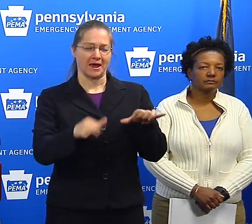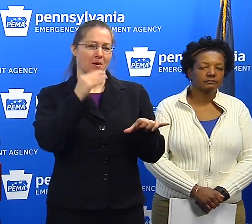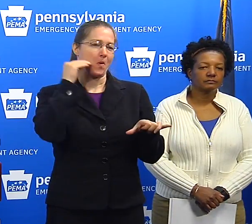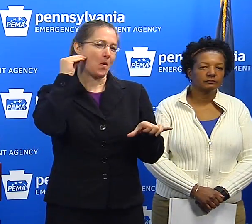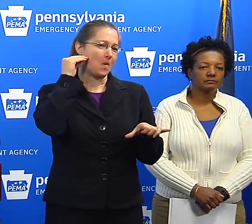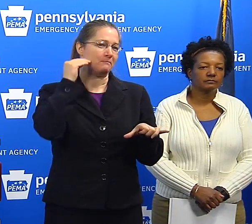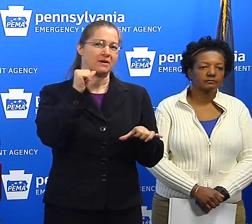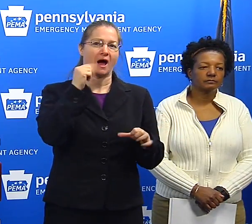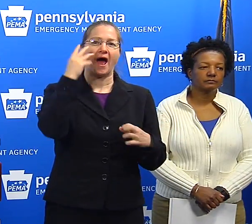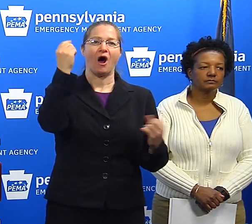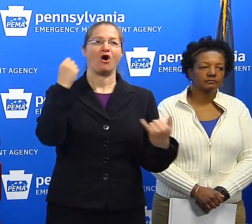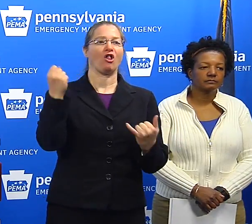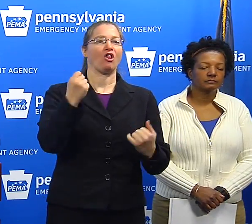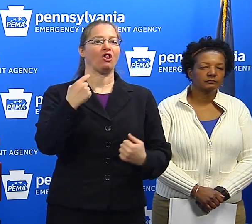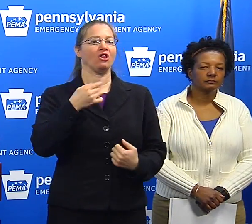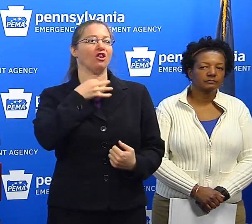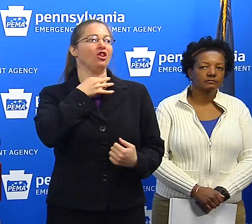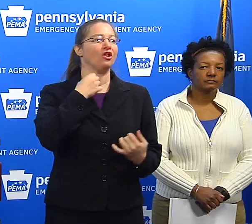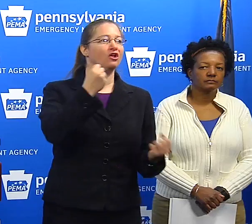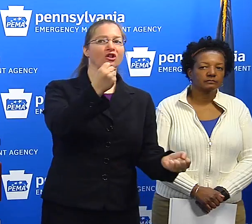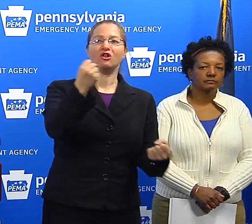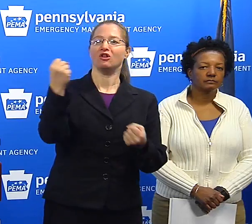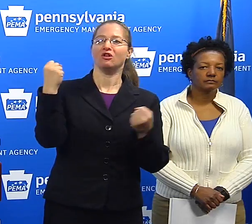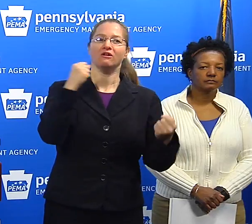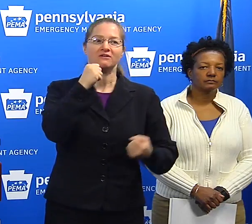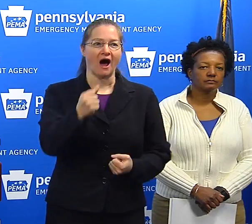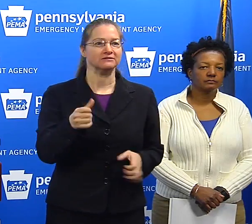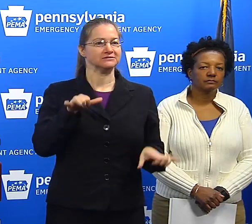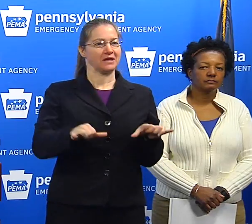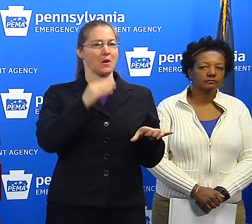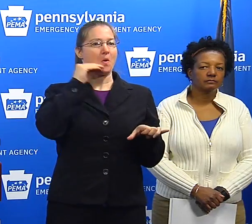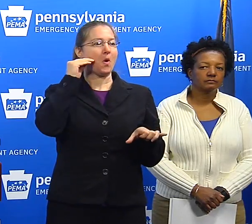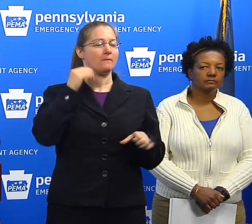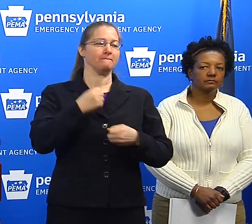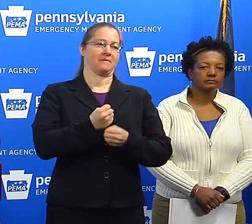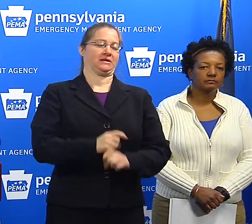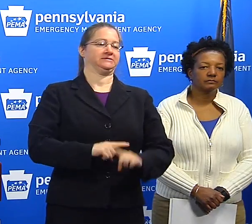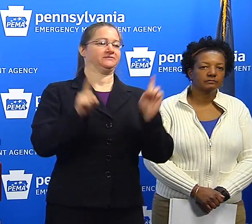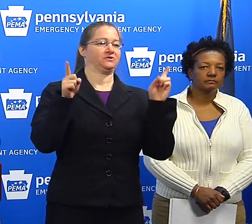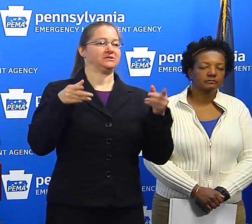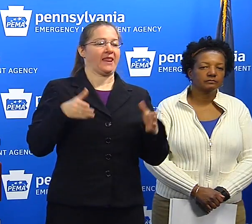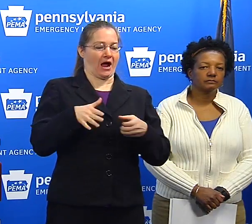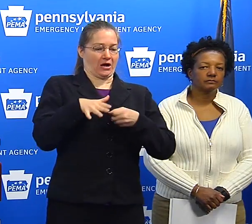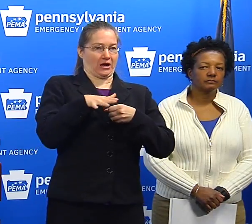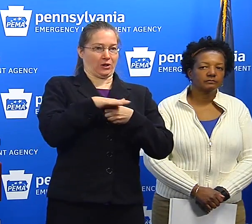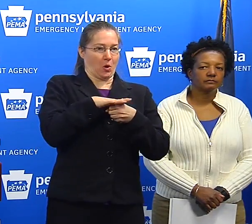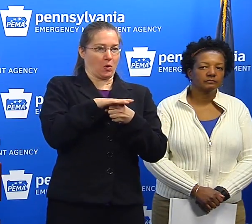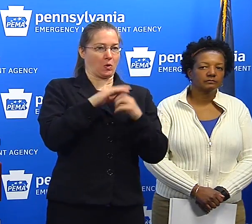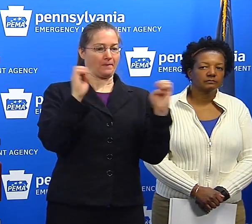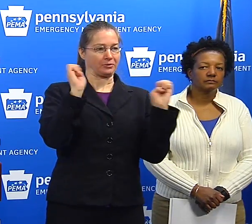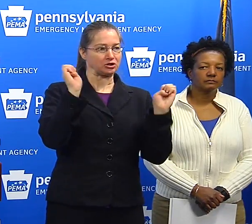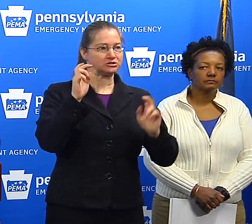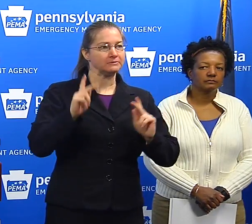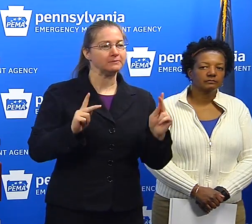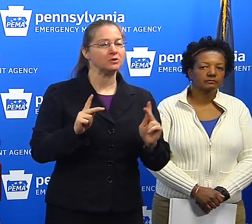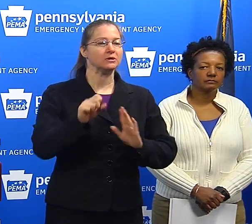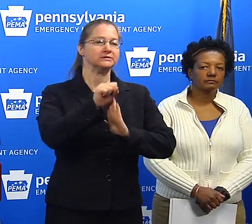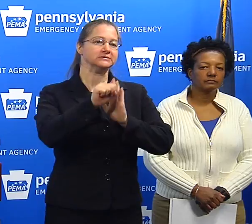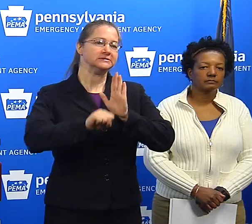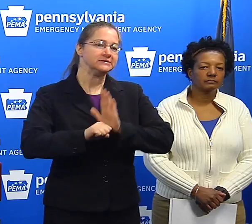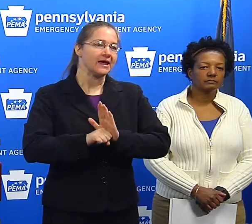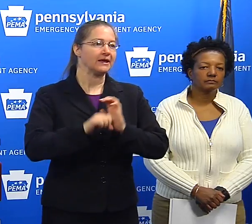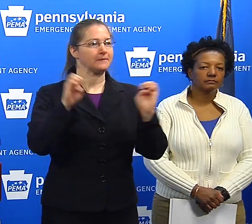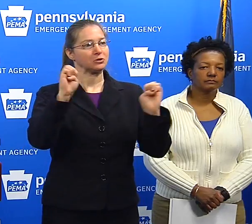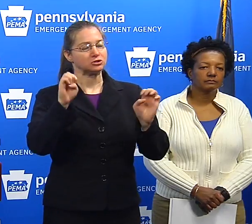roads when they could. And it made all the difference in the world. allowed the emergency crews, the local levels, the state levels, throughout